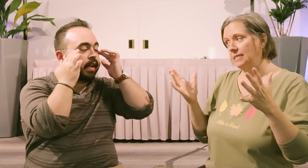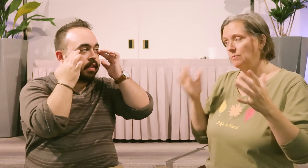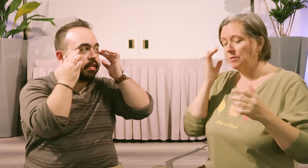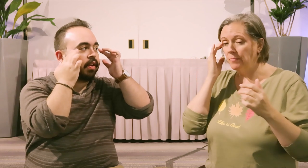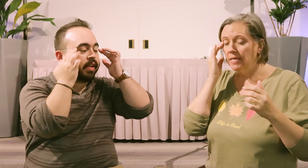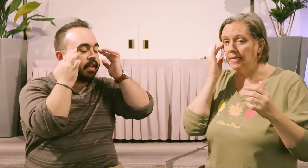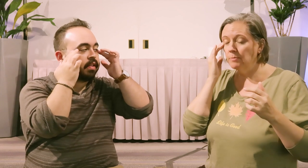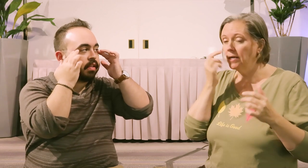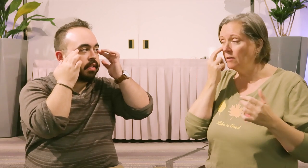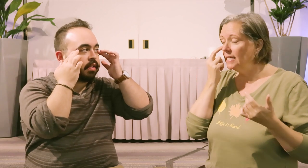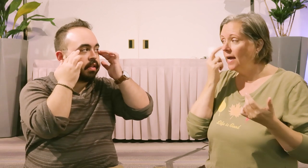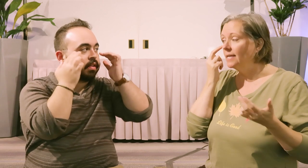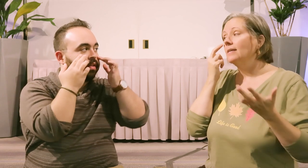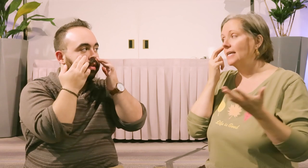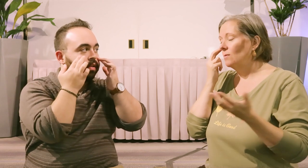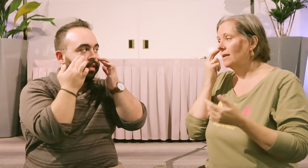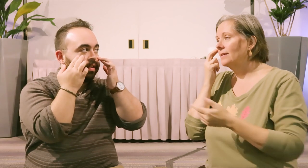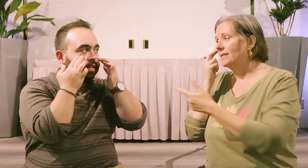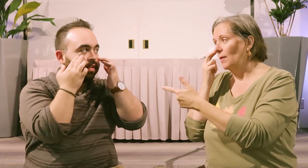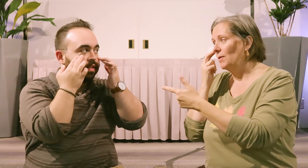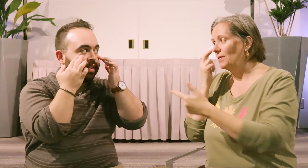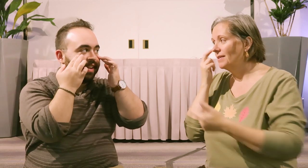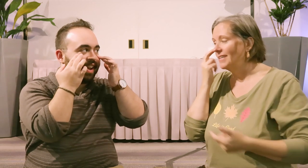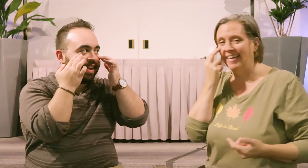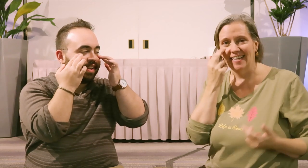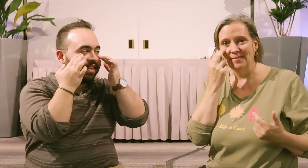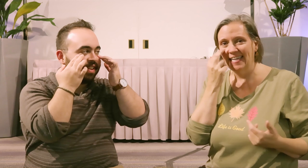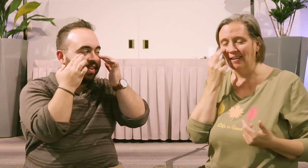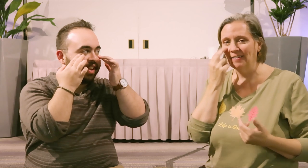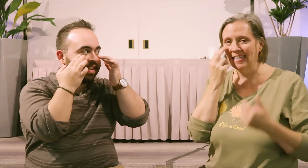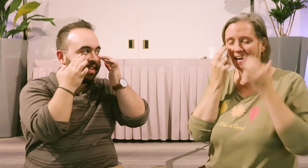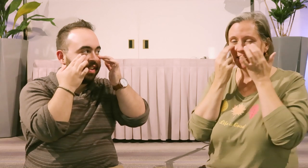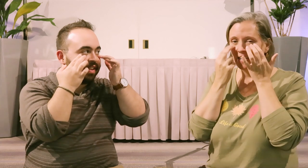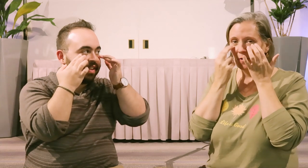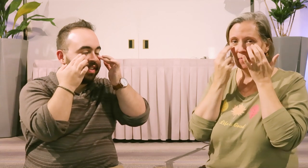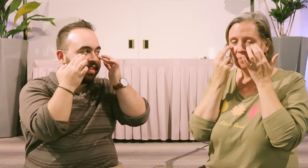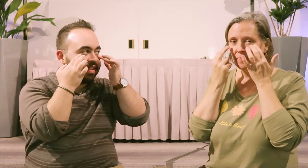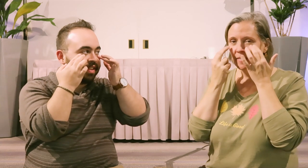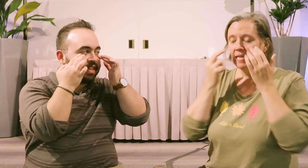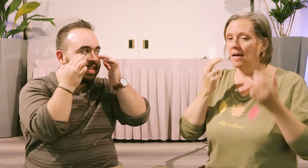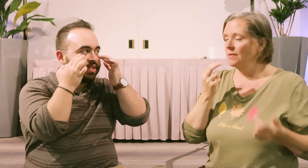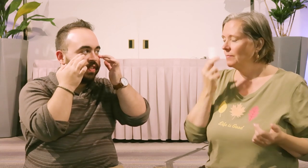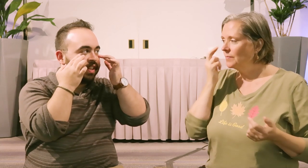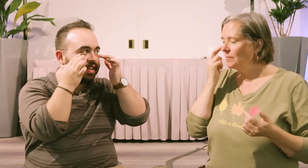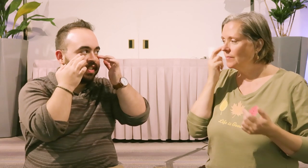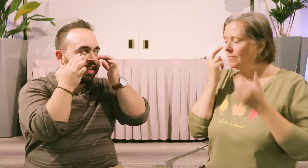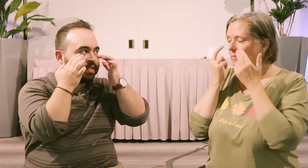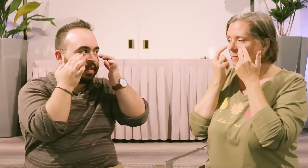As you remember. Okay. Next point under the eye. Guess what? It's on the bone. Yeah. Yeah it's right here under the eye. So it's an interesting feeling because it's not usually